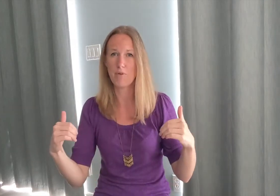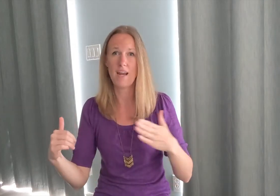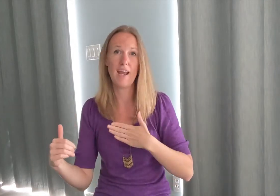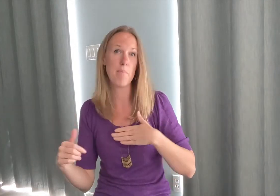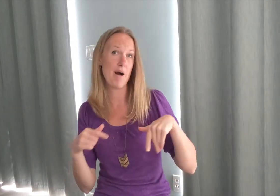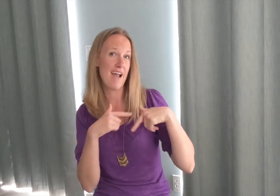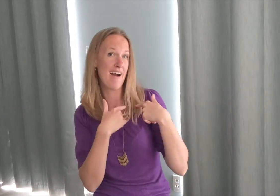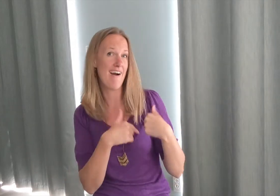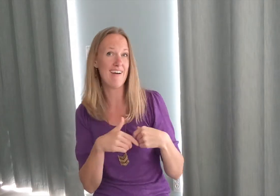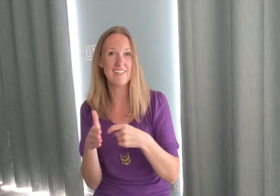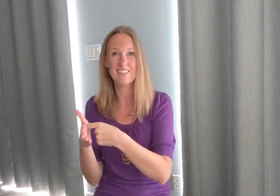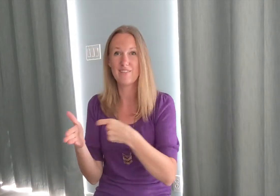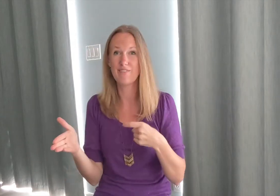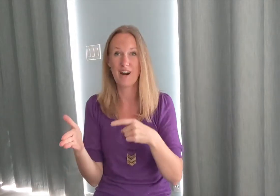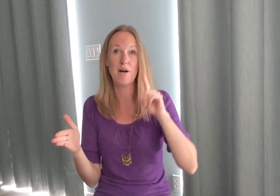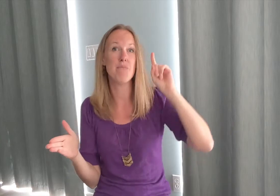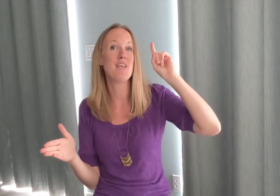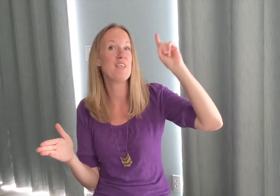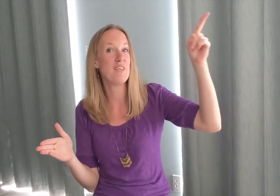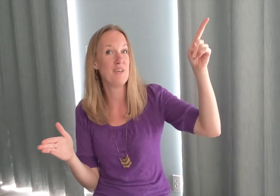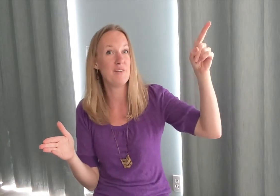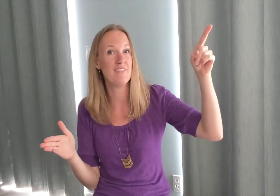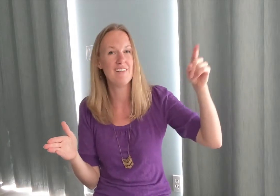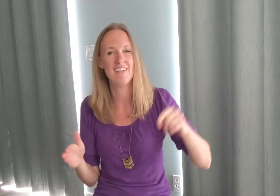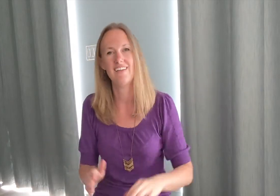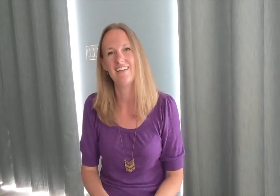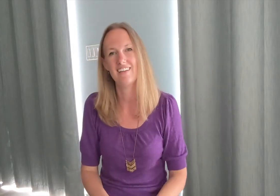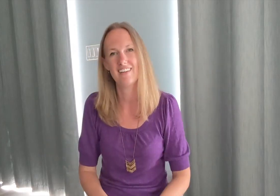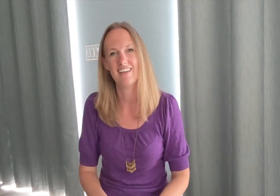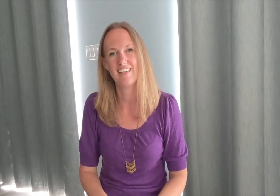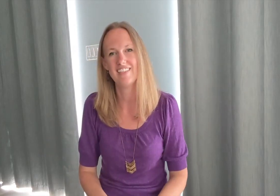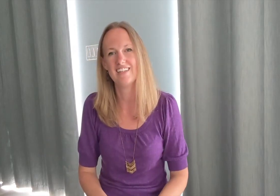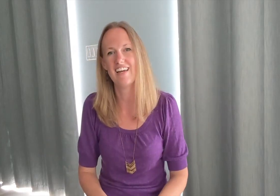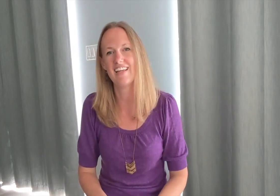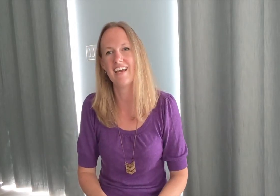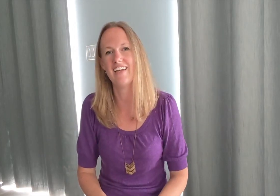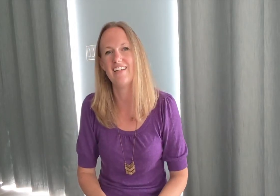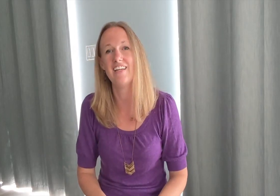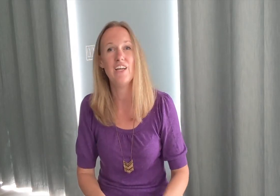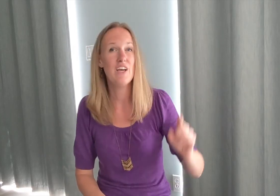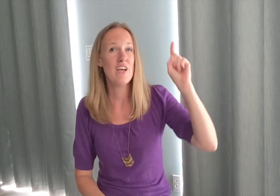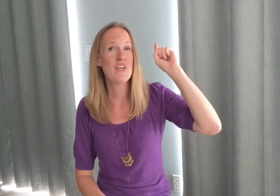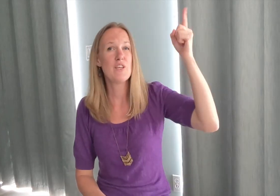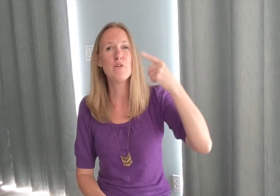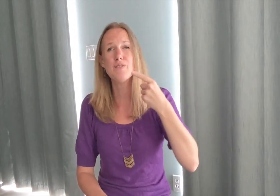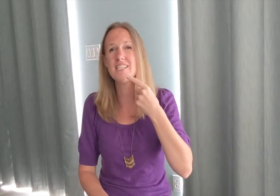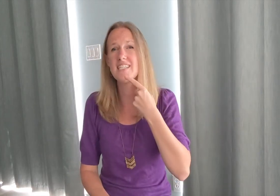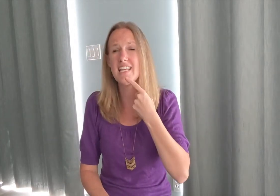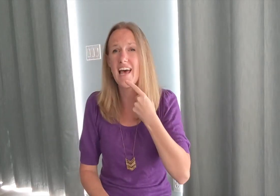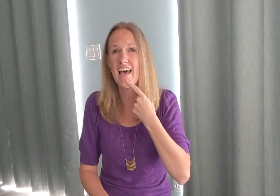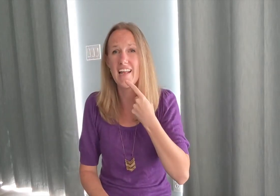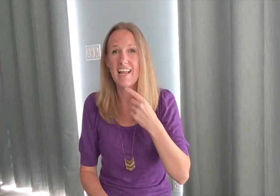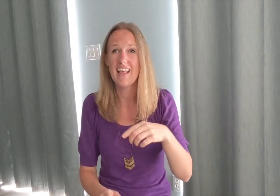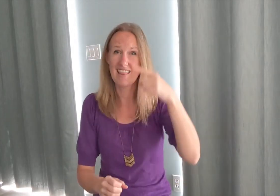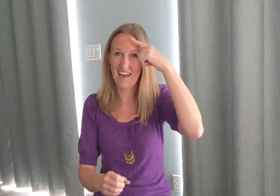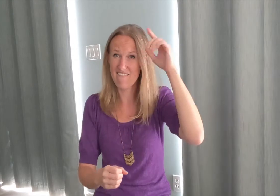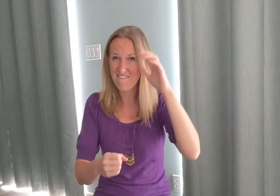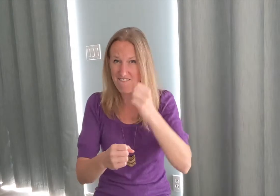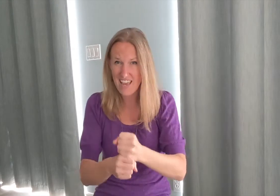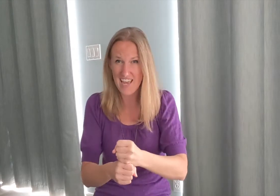impossible for you okay try it again you said that faith